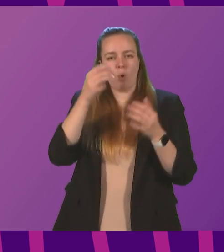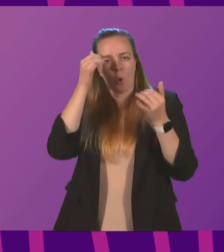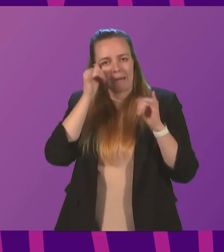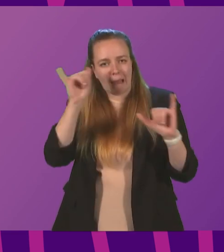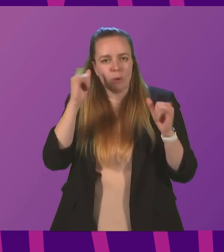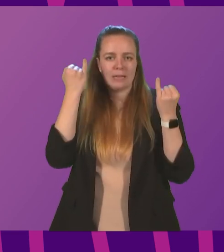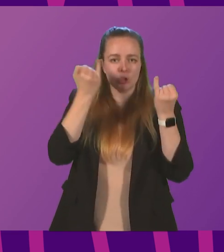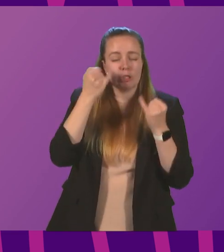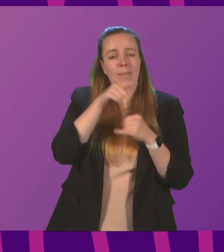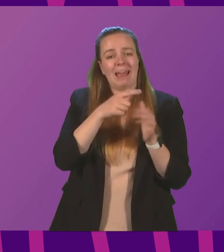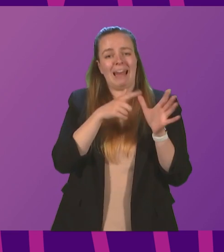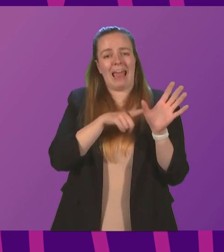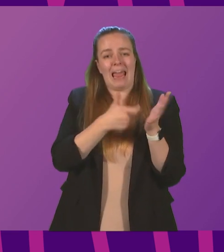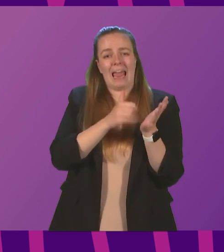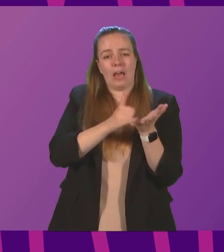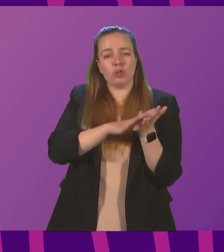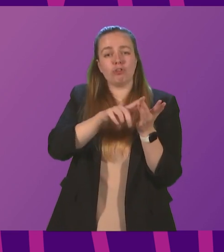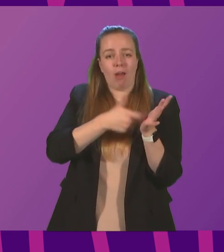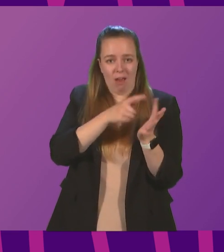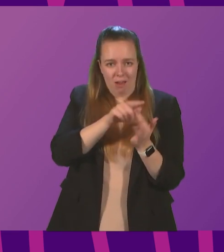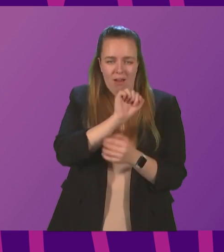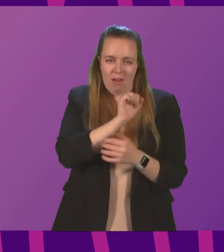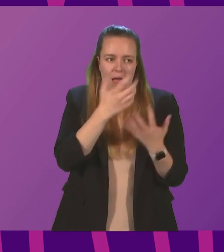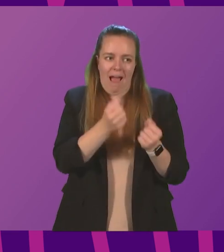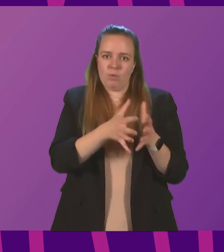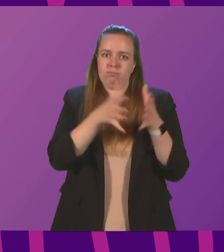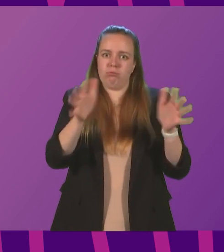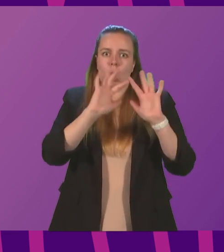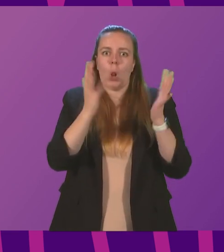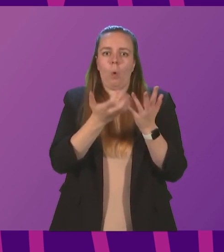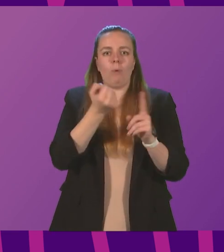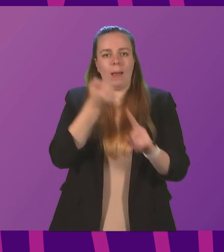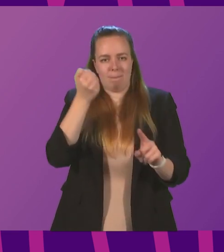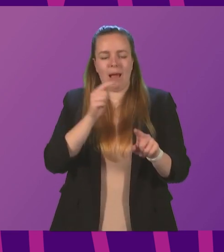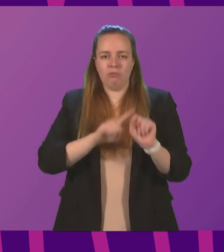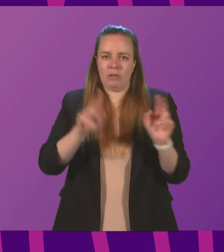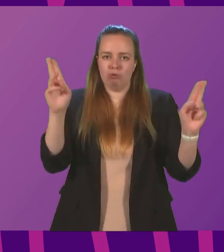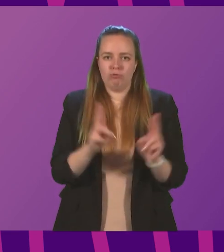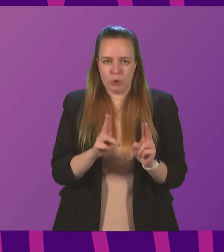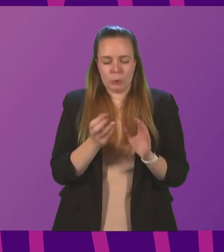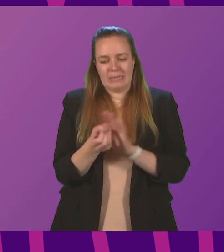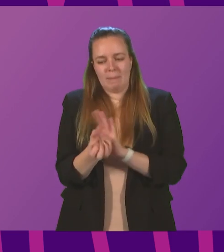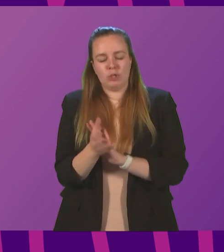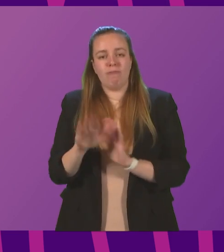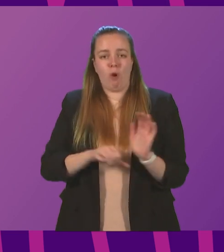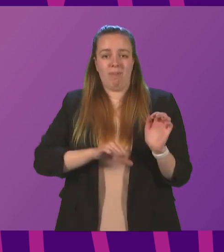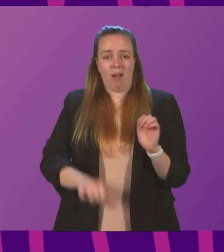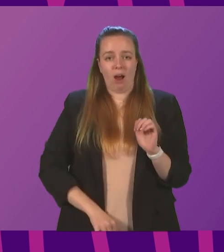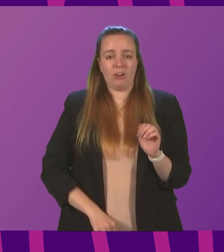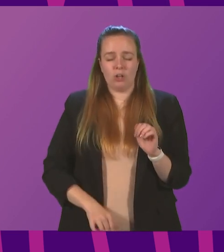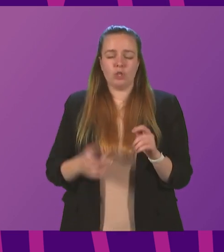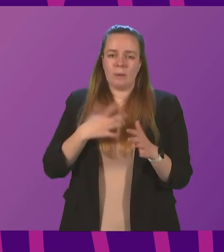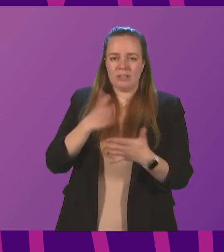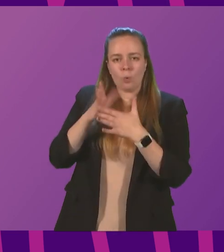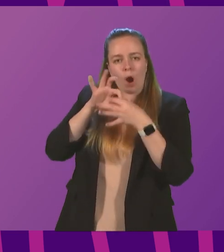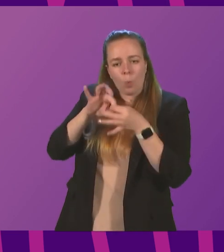Scotland in Ayrshire actually which will have a big global impact in reducing emissions from agriculture so we need to work with